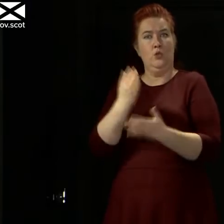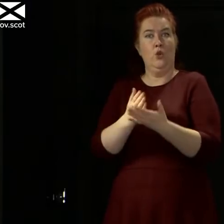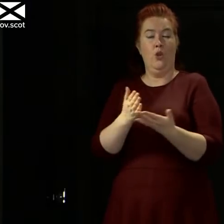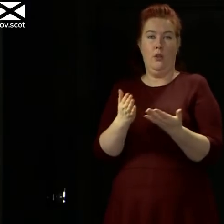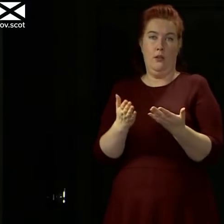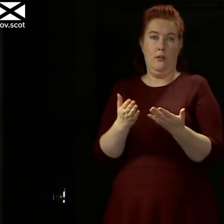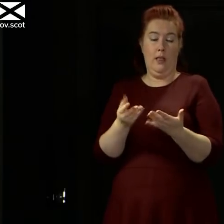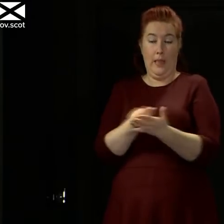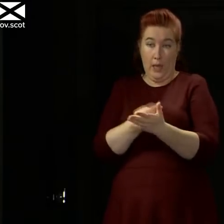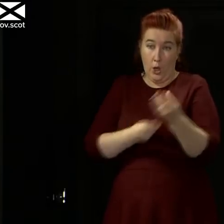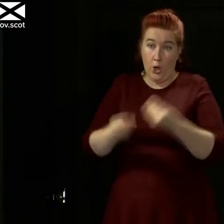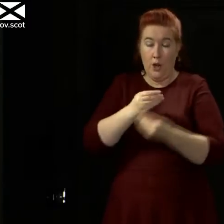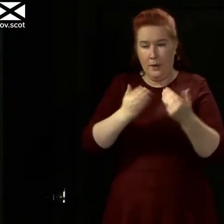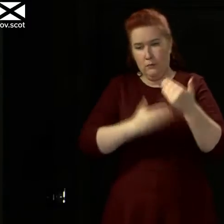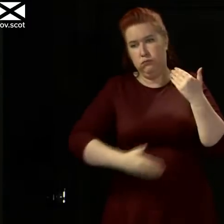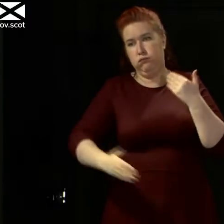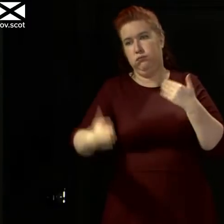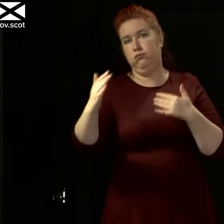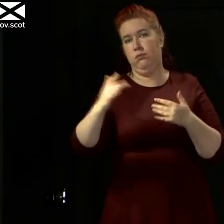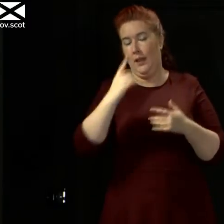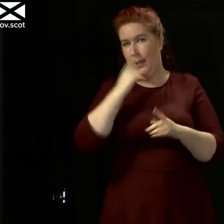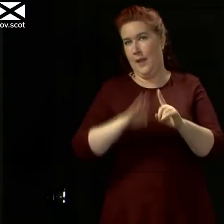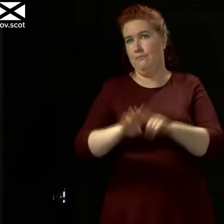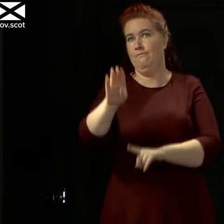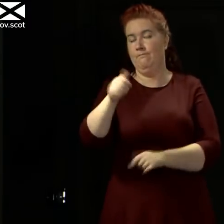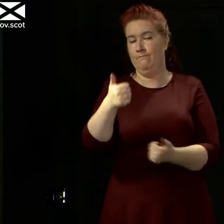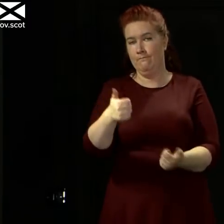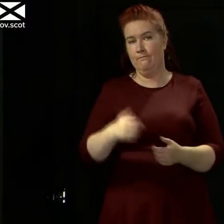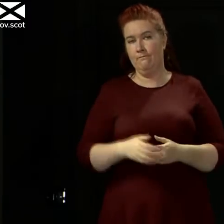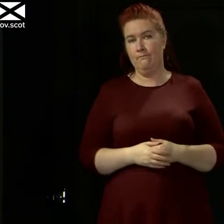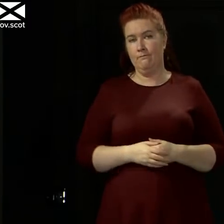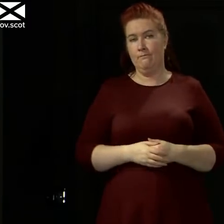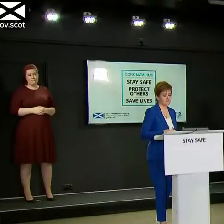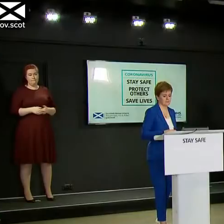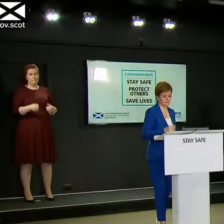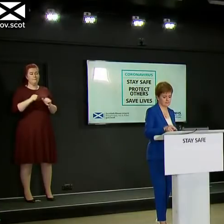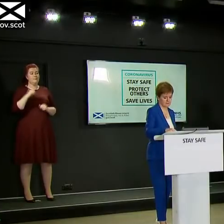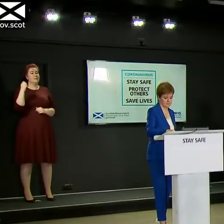for a longer term recovery. Chris Mussin from The Sun.